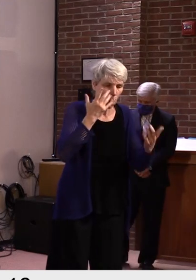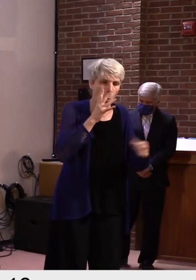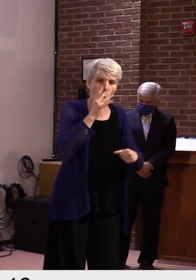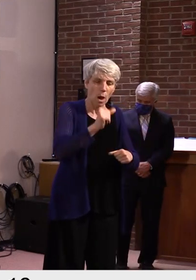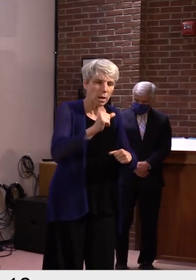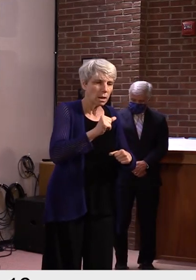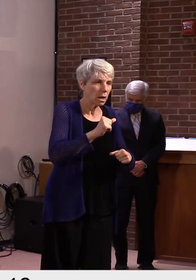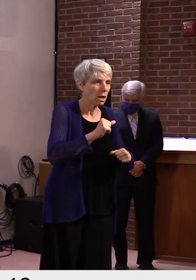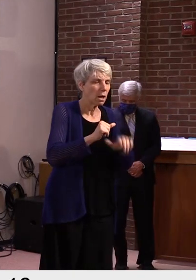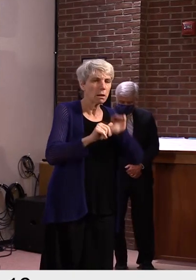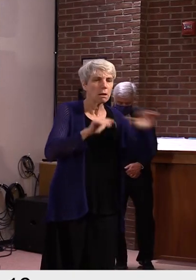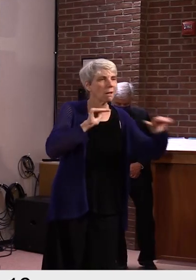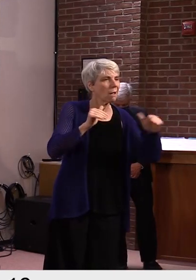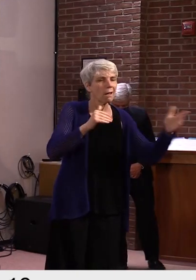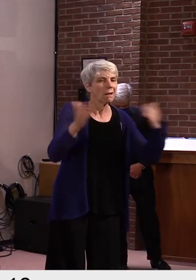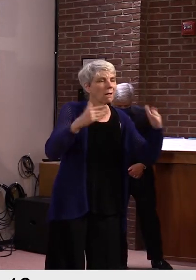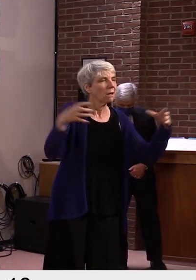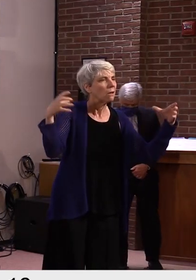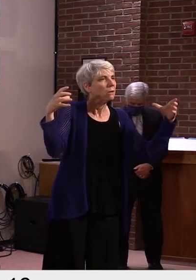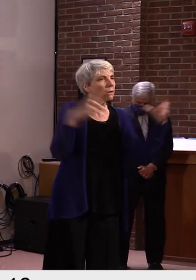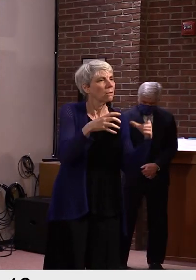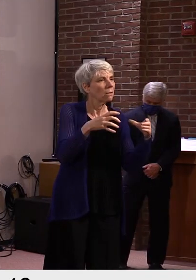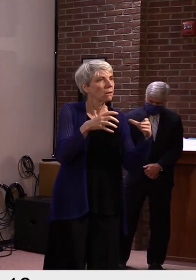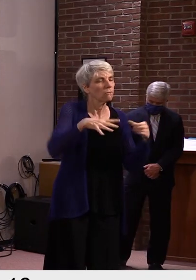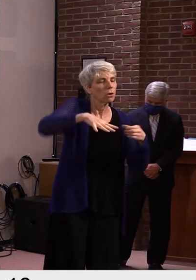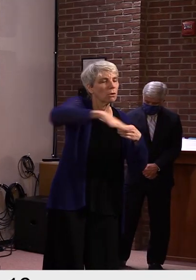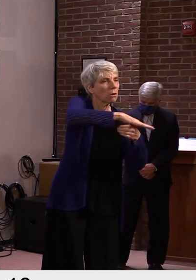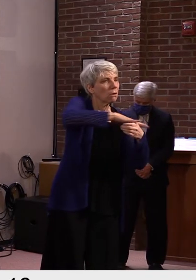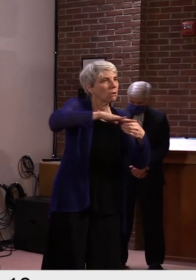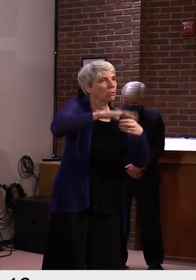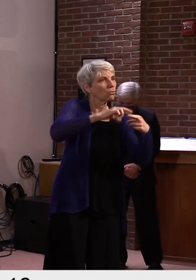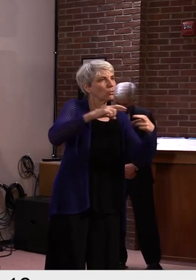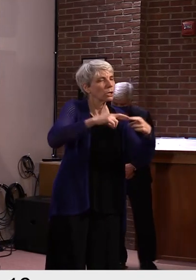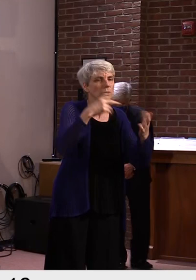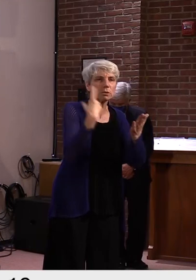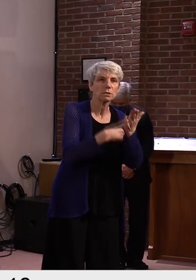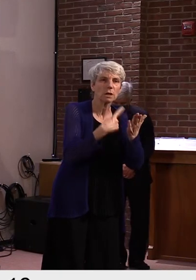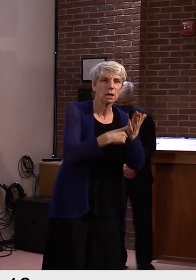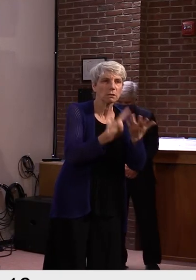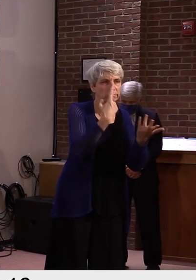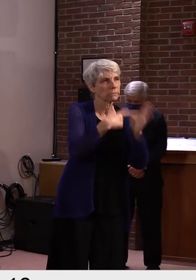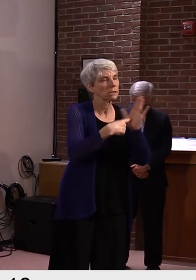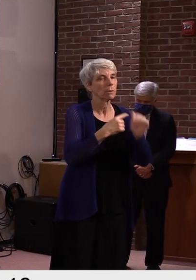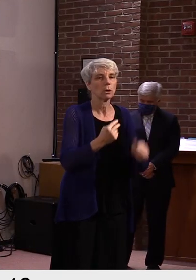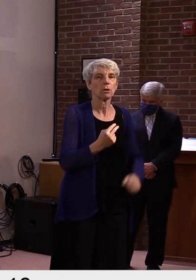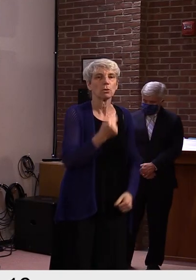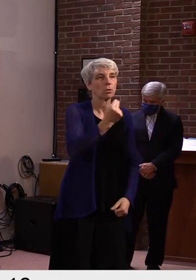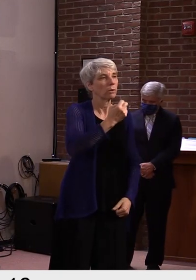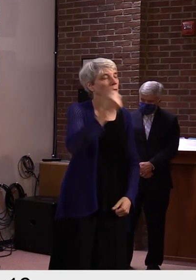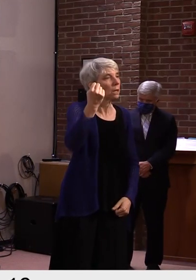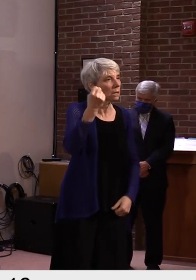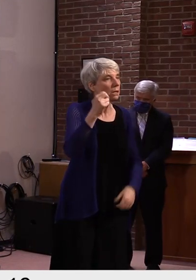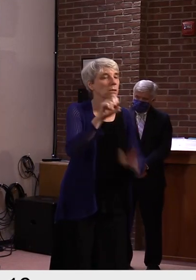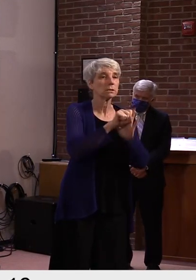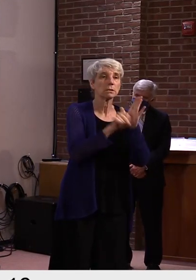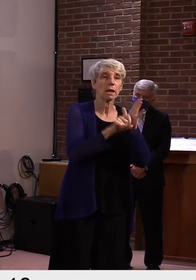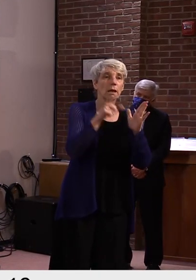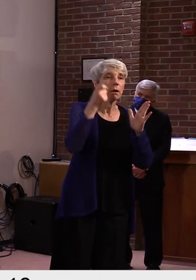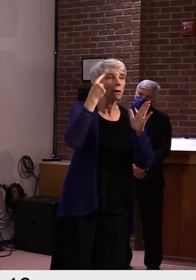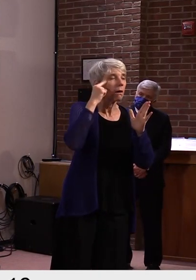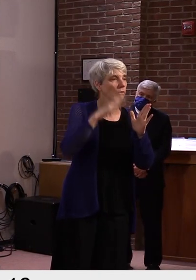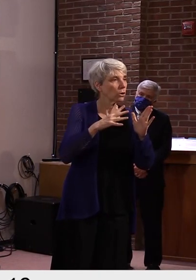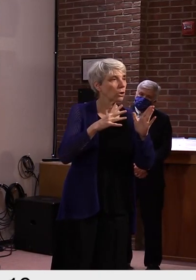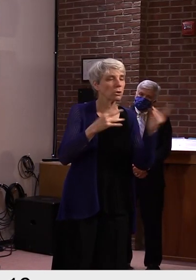discussion of these issues so that the northeastern states at least can work together?